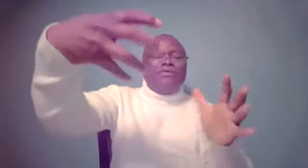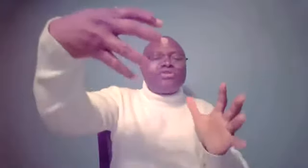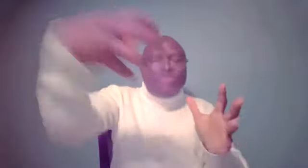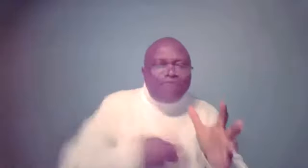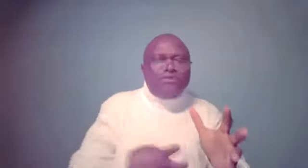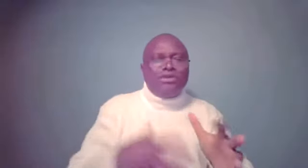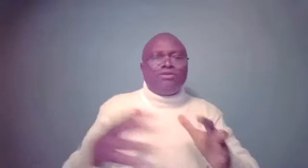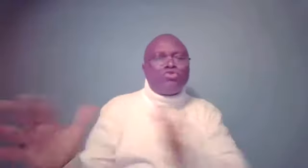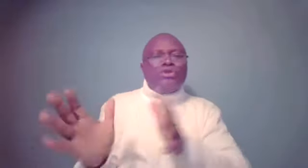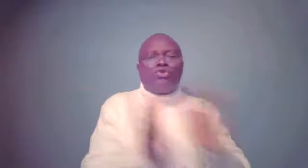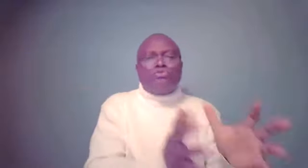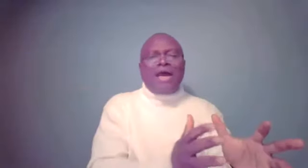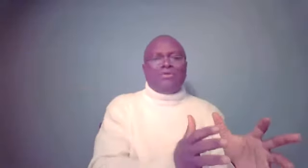safety to the two spies.